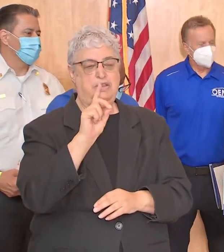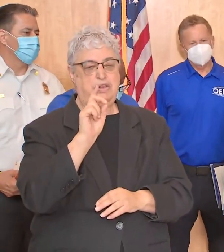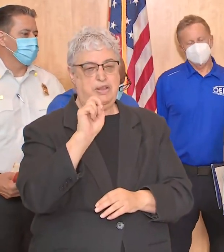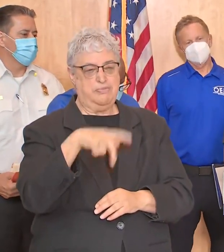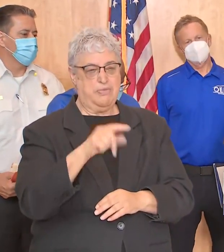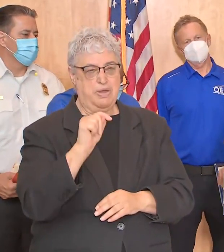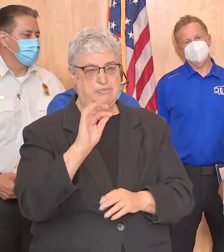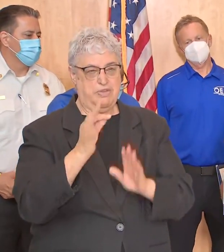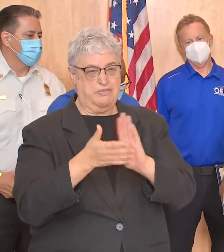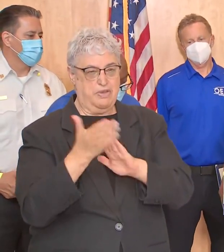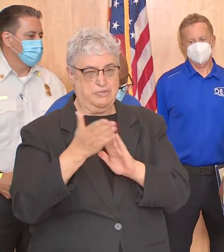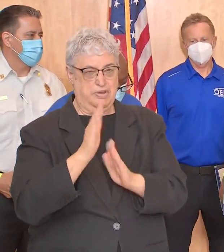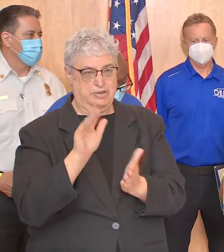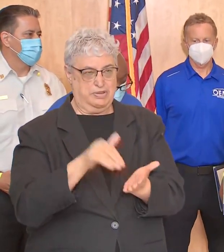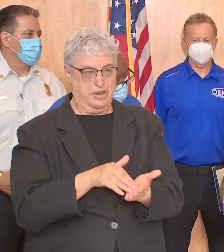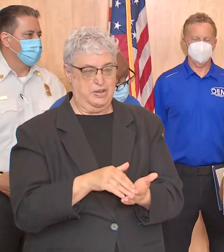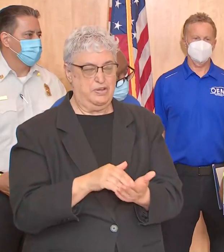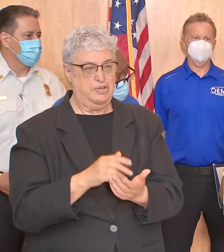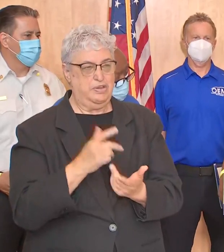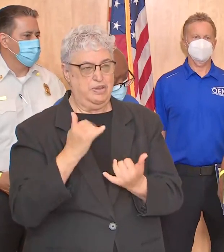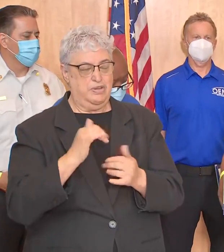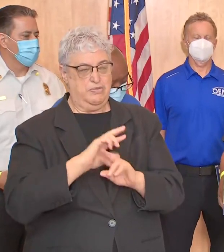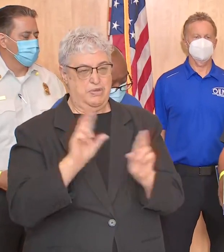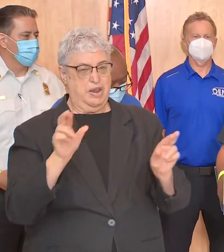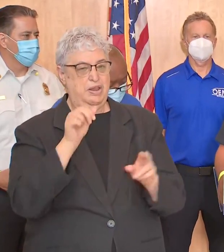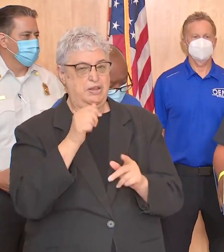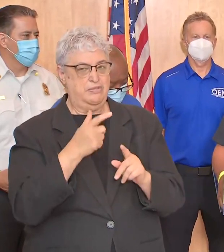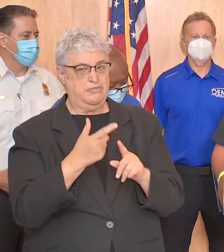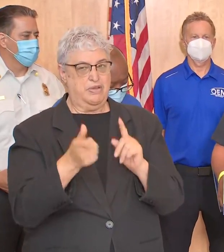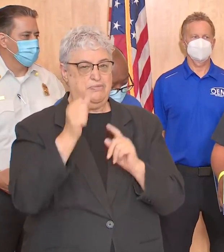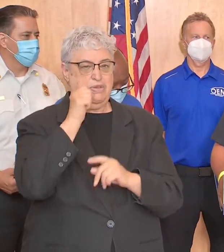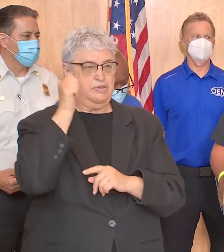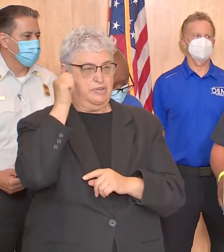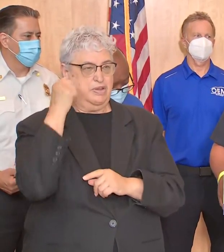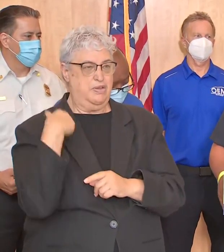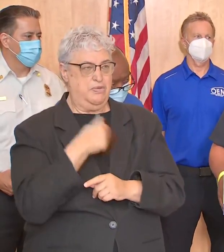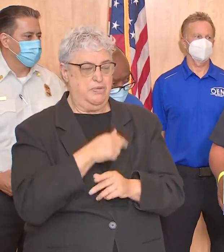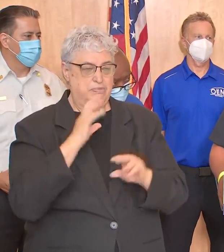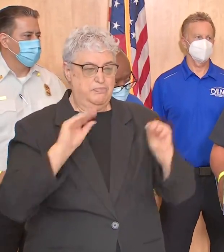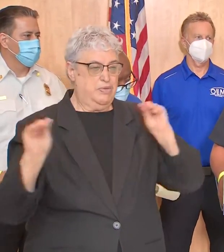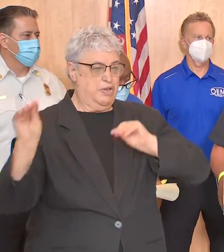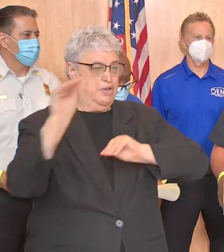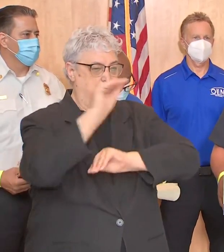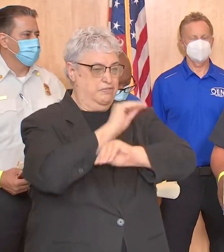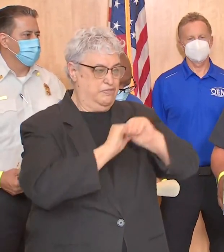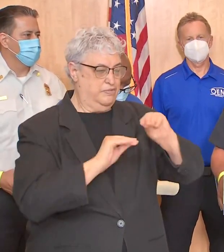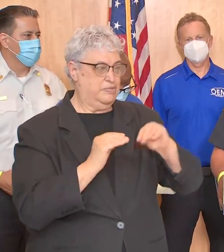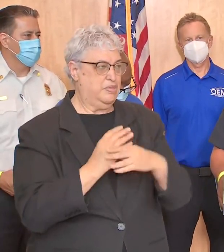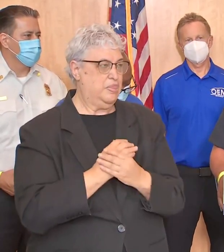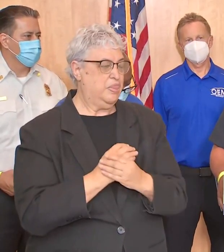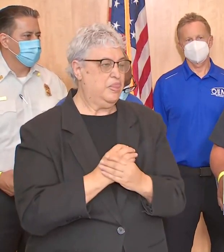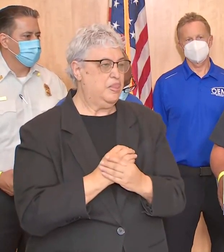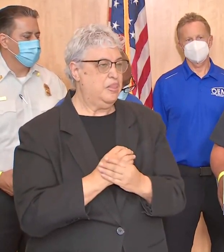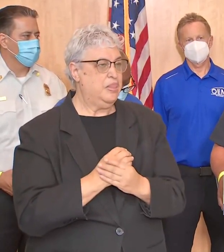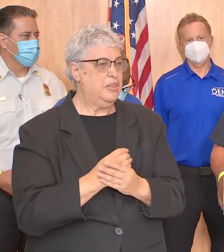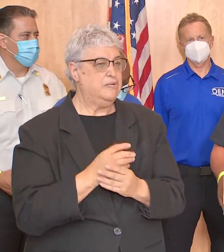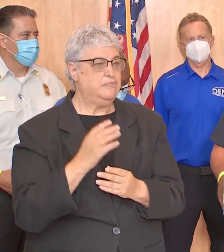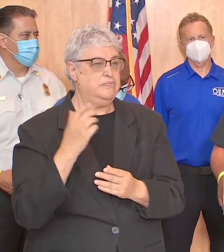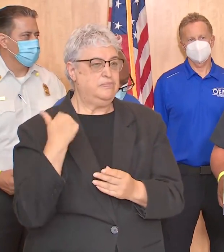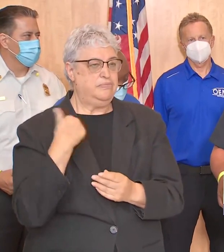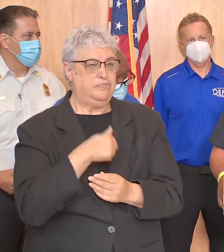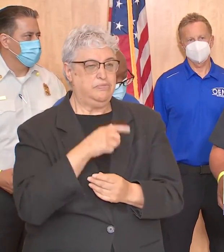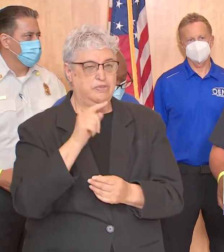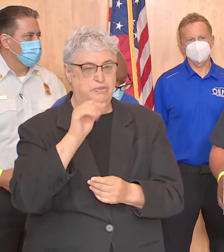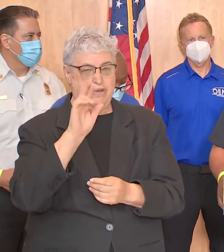p.m. today yesterday and is quickly responding to any needs for resources move resources around we also have deployed our officers and